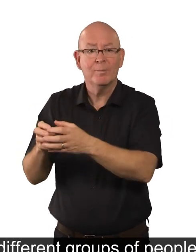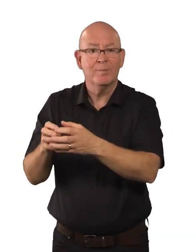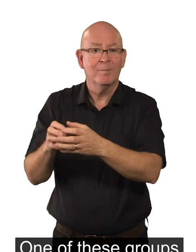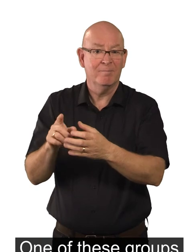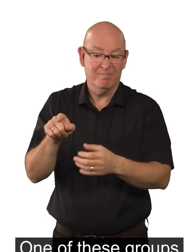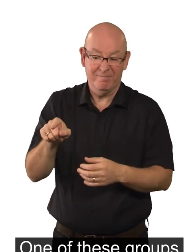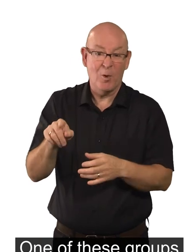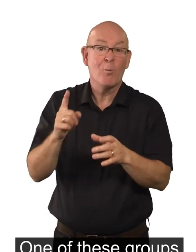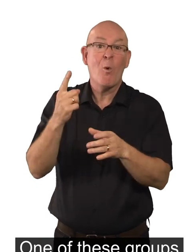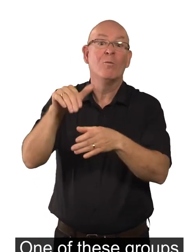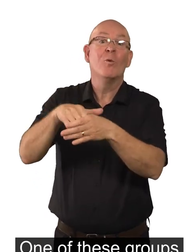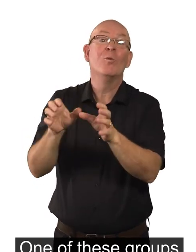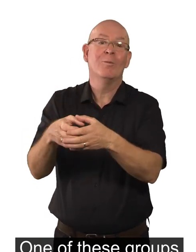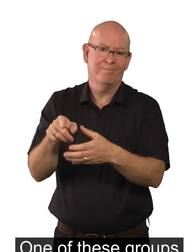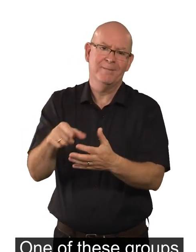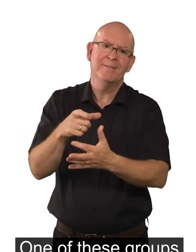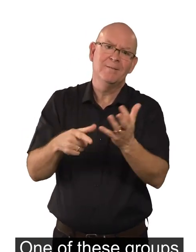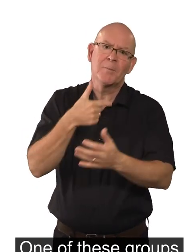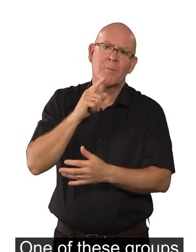One of these groups are disabled people.